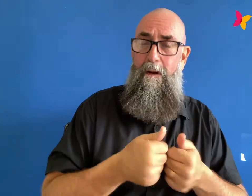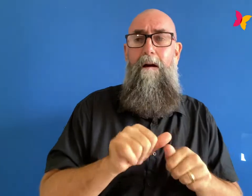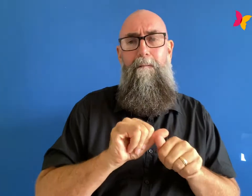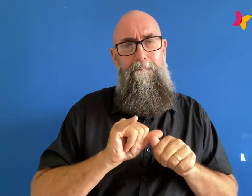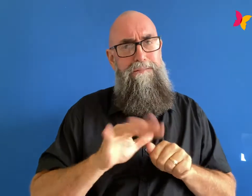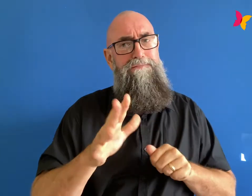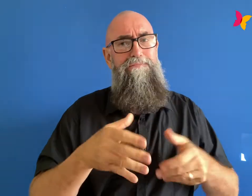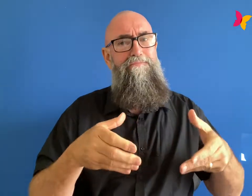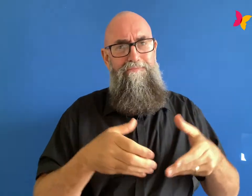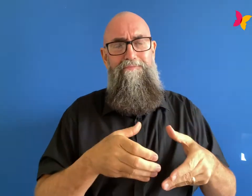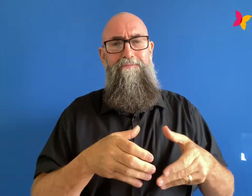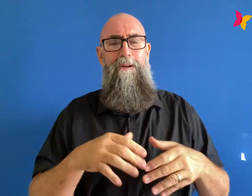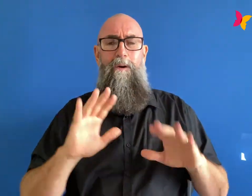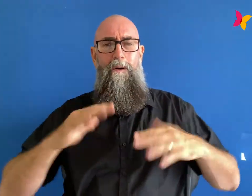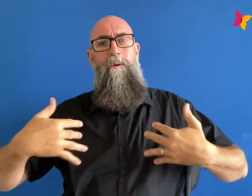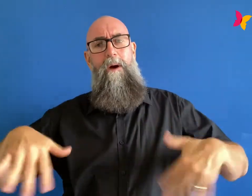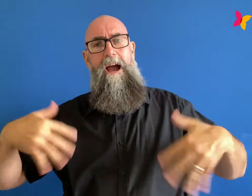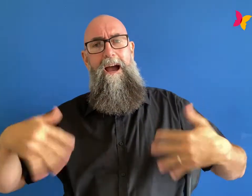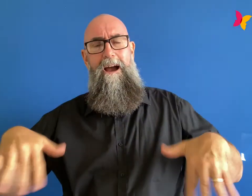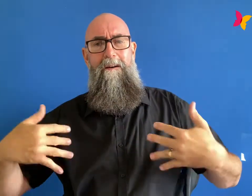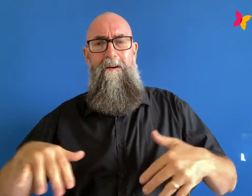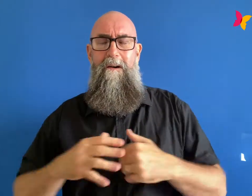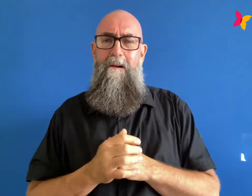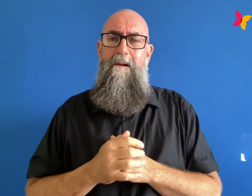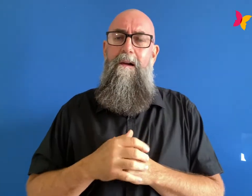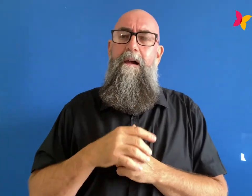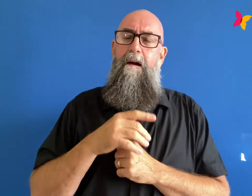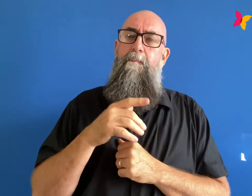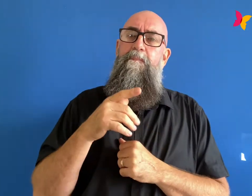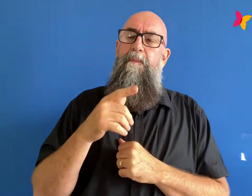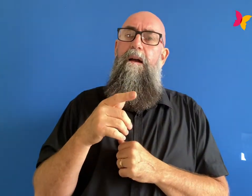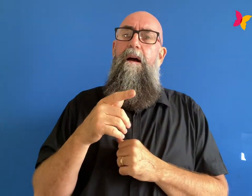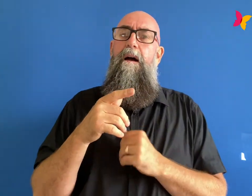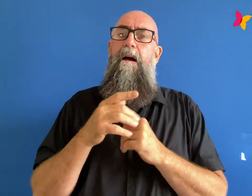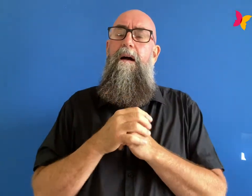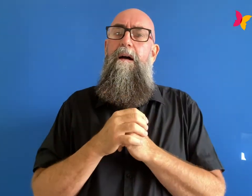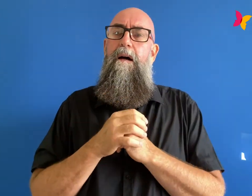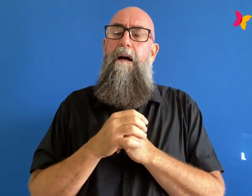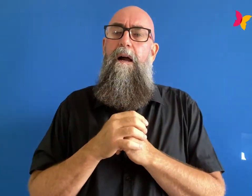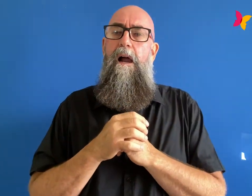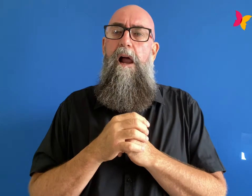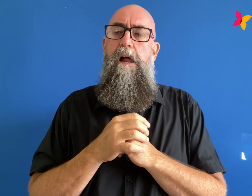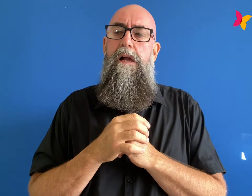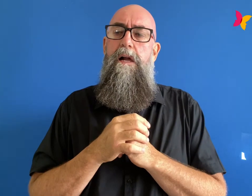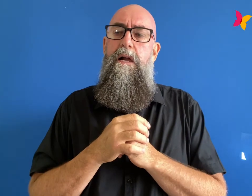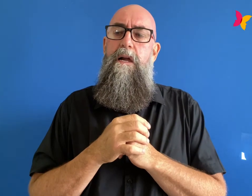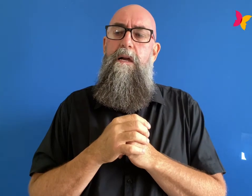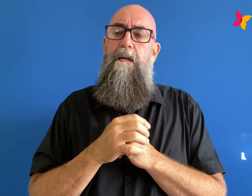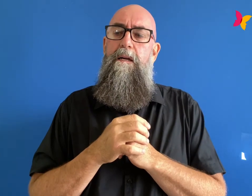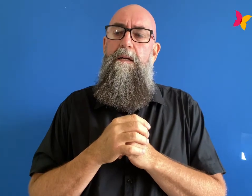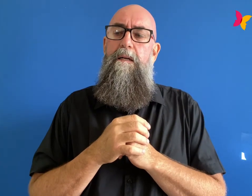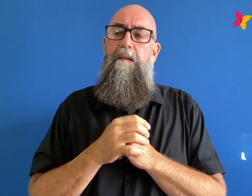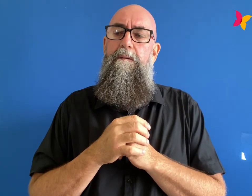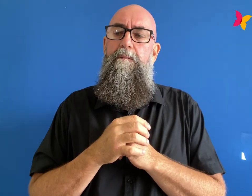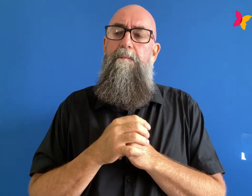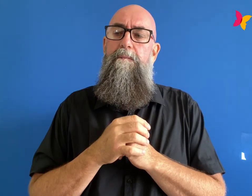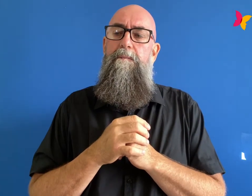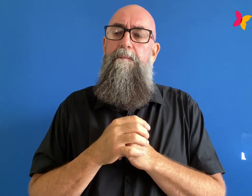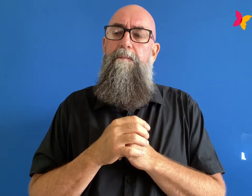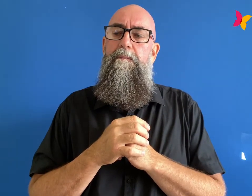sarah alexander and tom ross was mixed by saskia black and recorded by ryan da silva and andy wilson this podcast